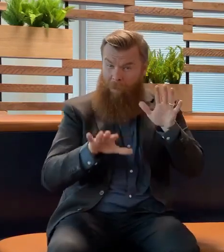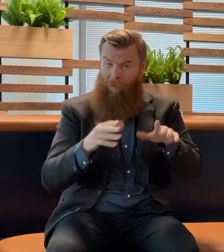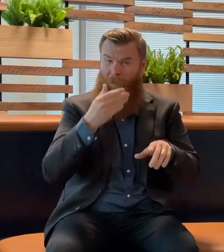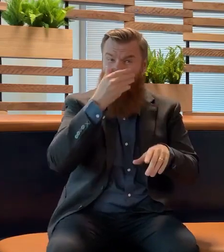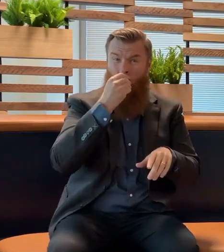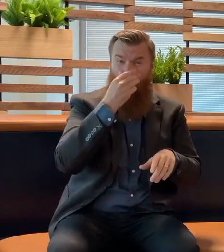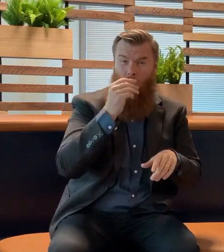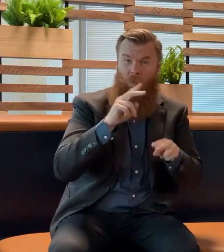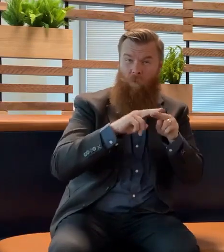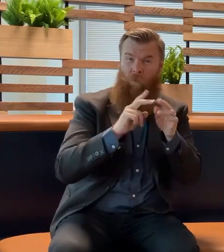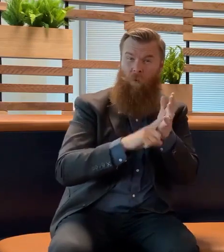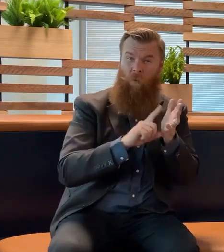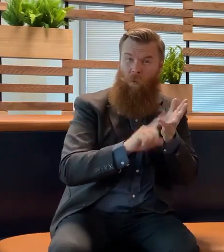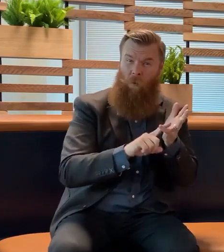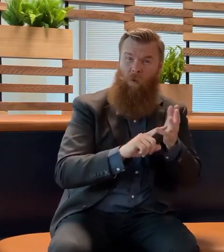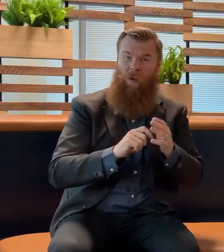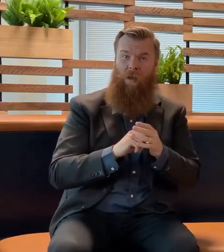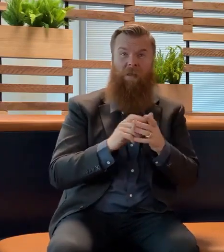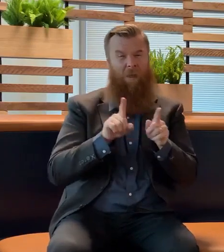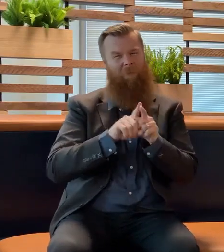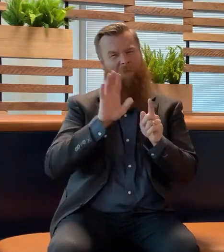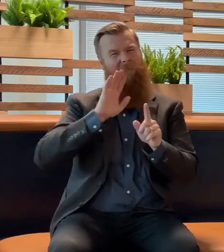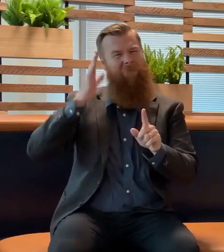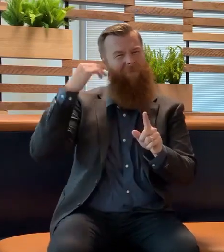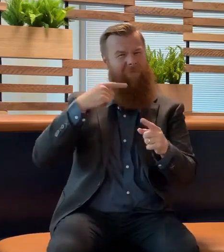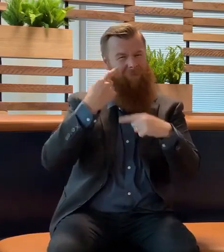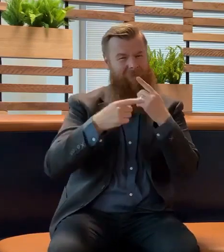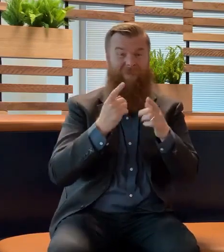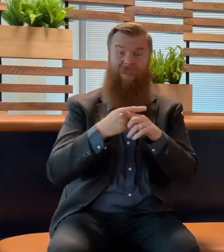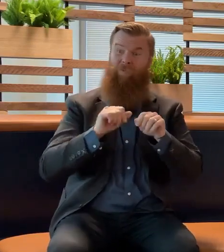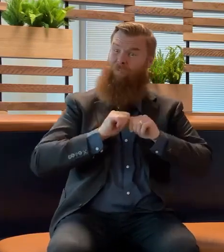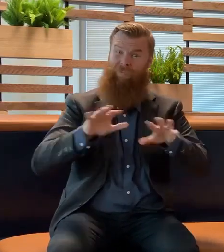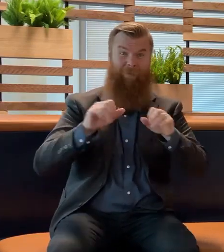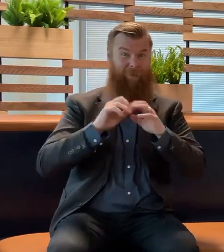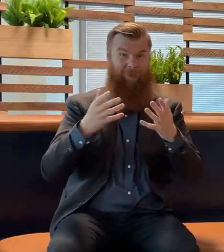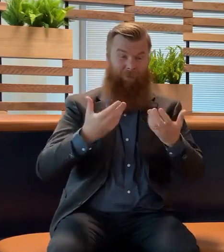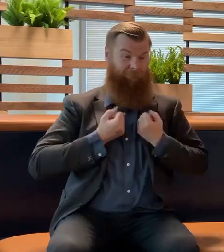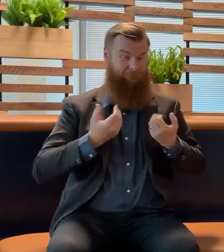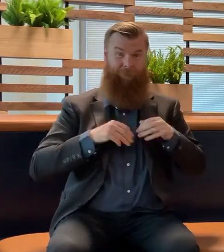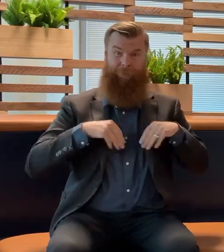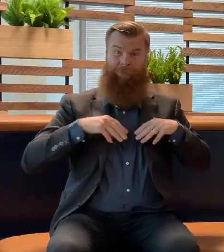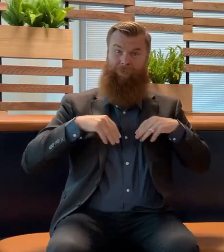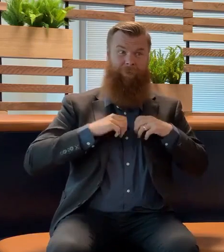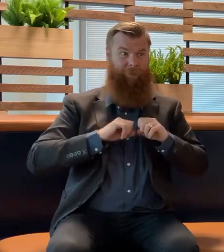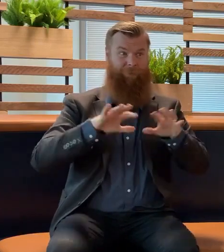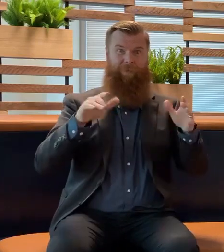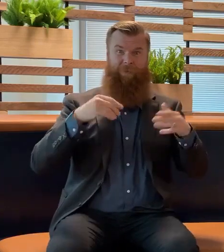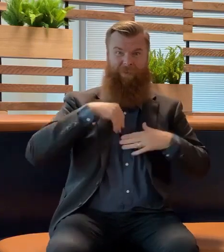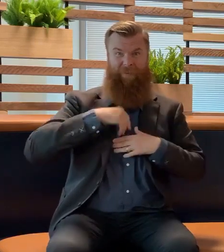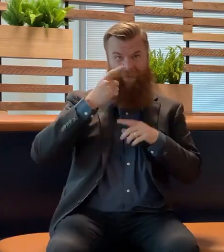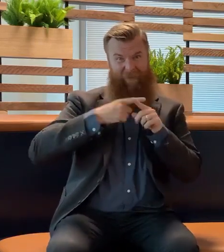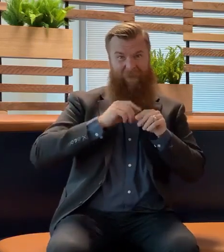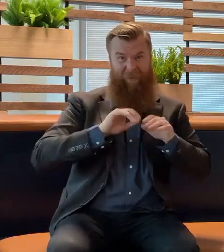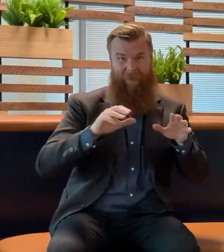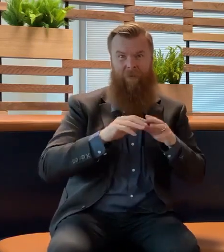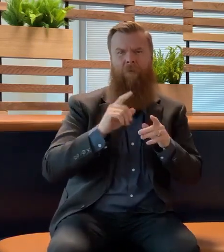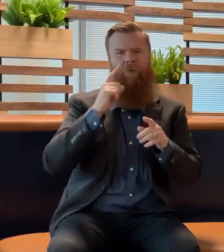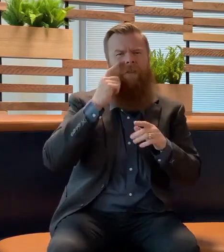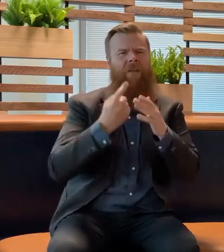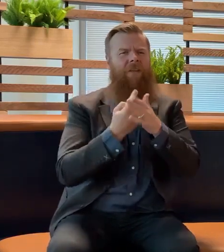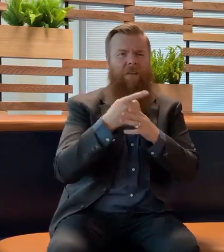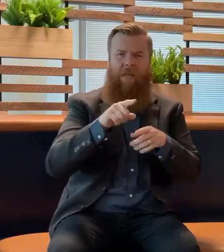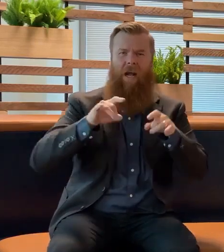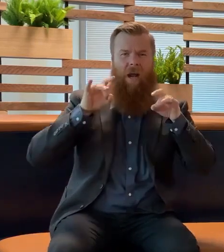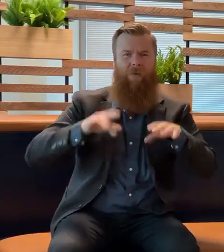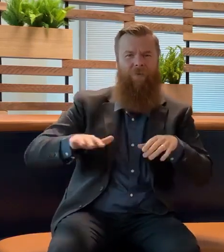between people. That is definitely the case. We've seen already here in Australia a super spreading event from an indoor setting in Sydney.